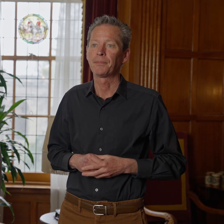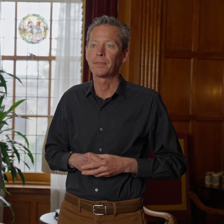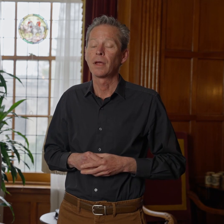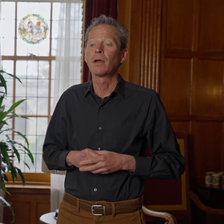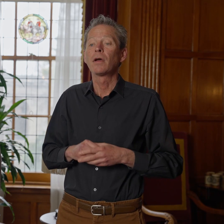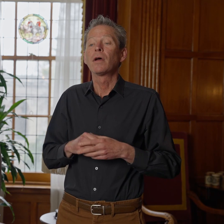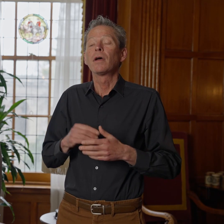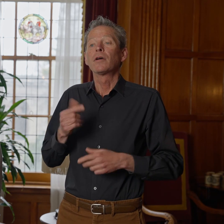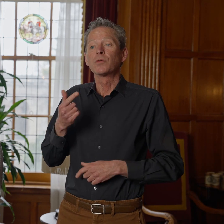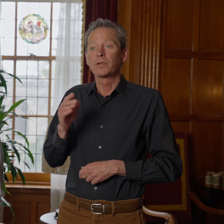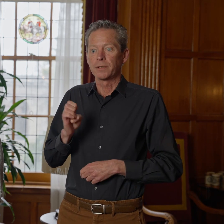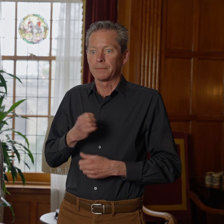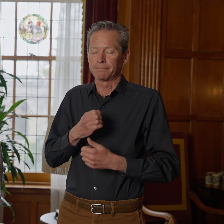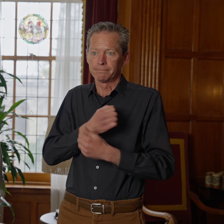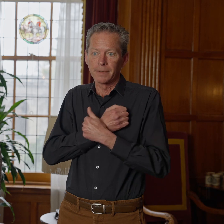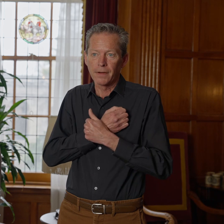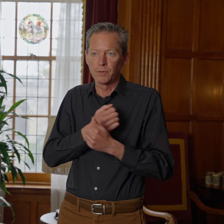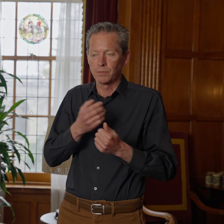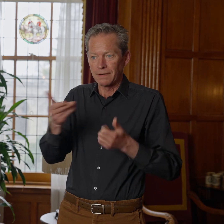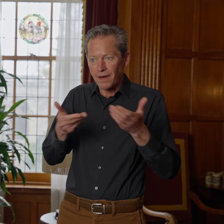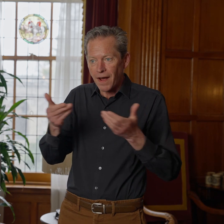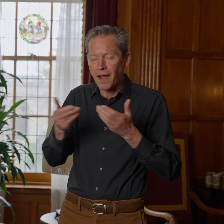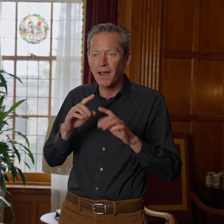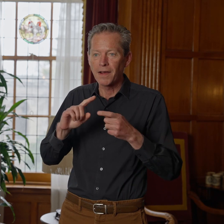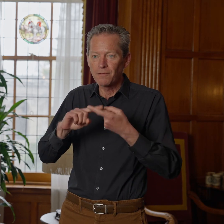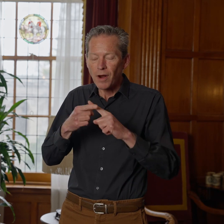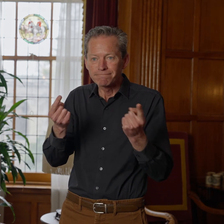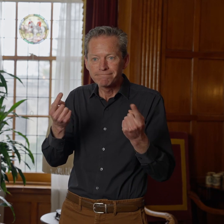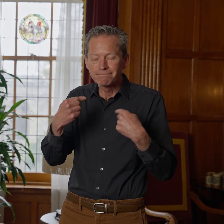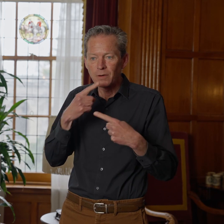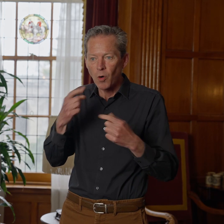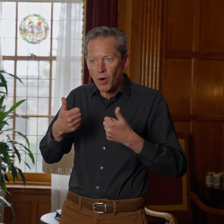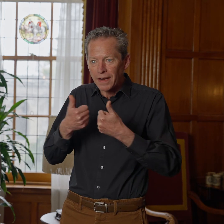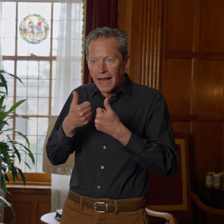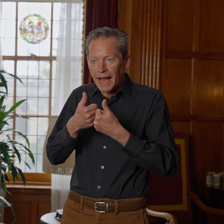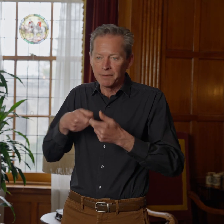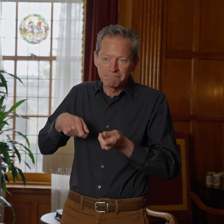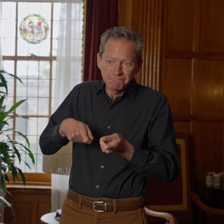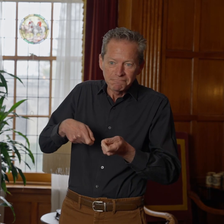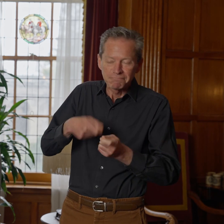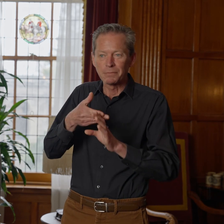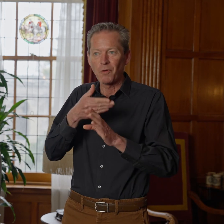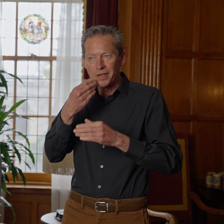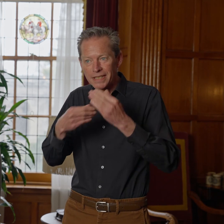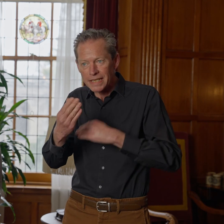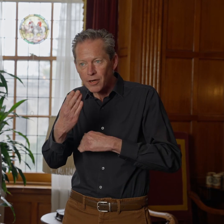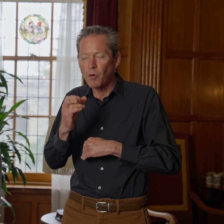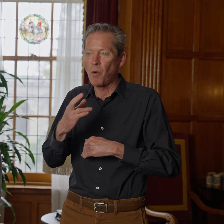Eastman loved to have friends over for a game of billiards before dinner or before some of his Sunday musicales. The billiard